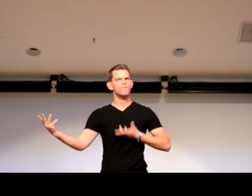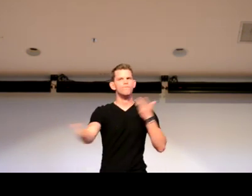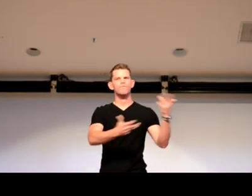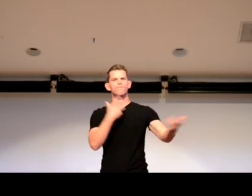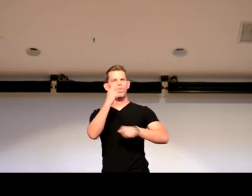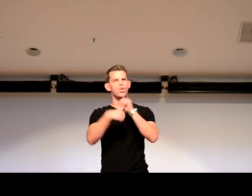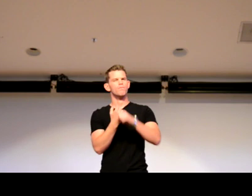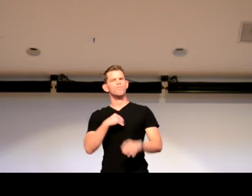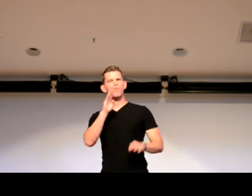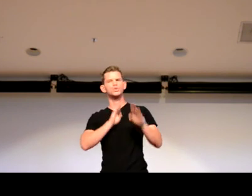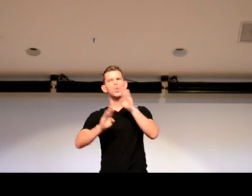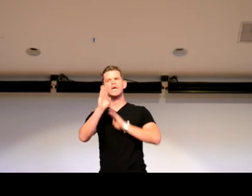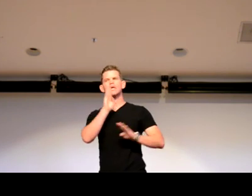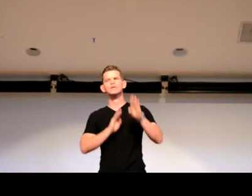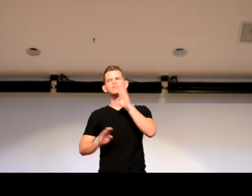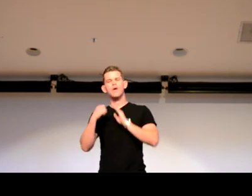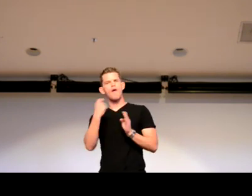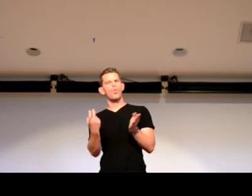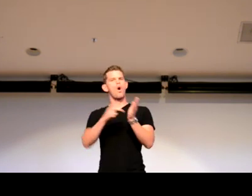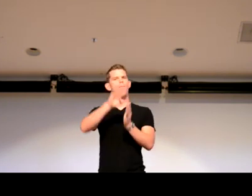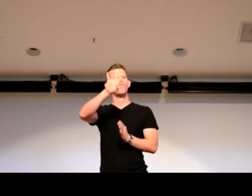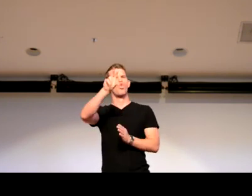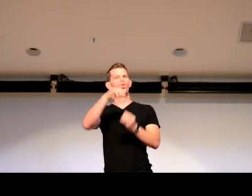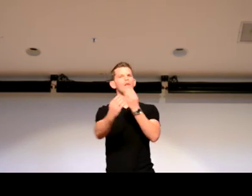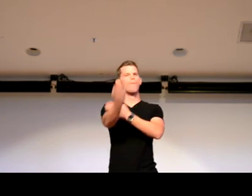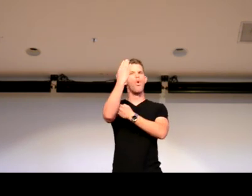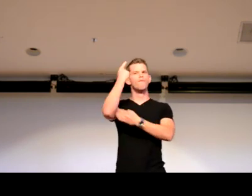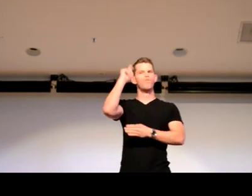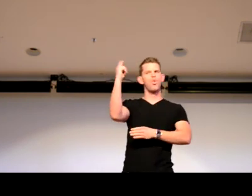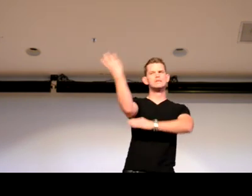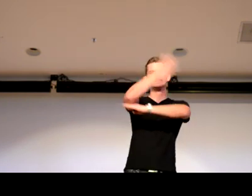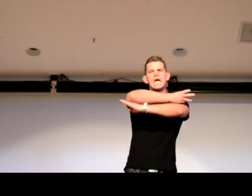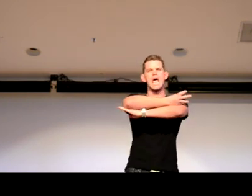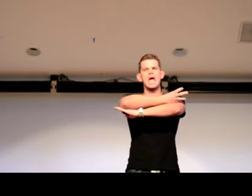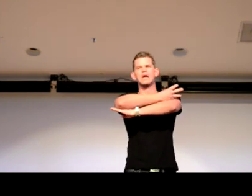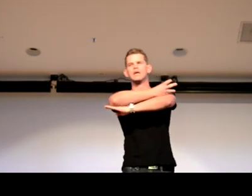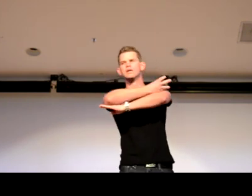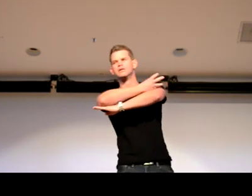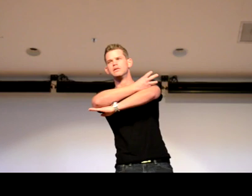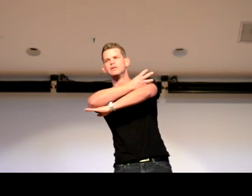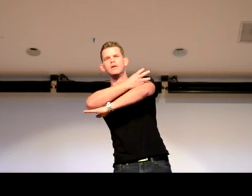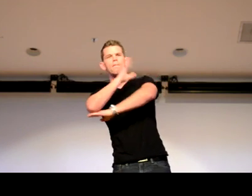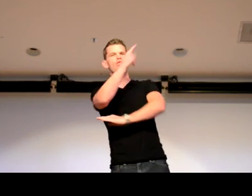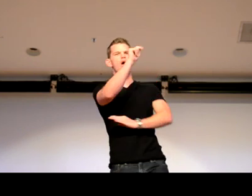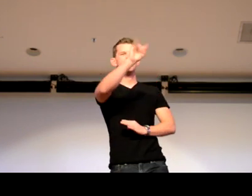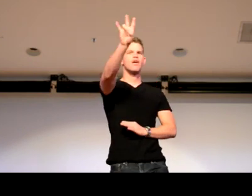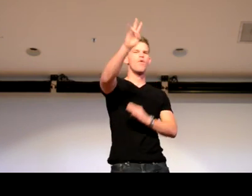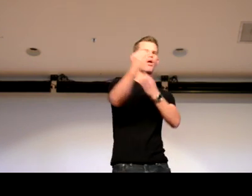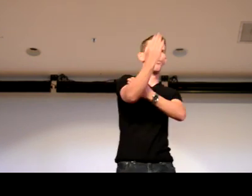So I tried to communicate, and that was for a year, and I was so frustrated. I was so frustrated. I had to get up at 4.30 in the morning for six days,